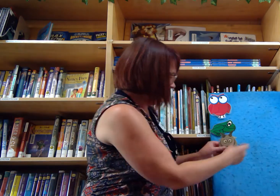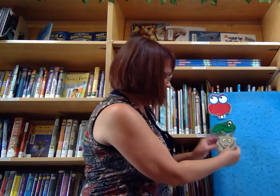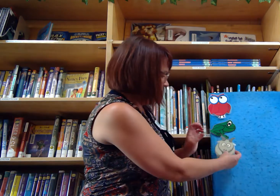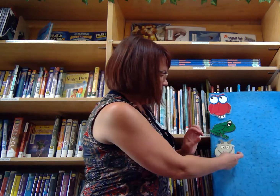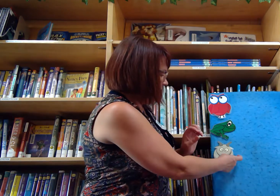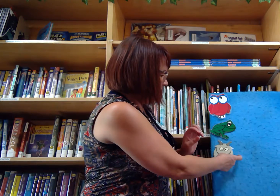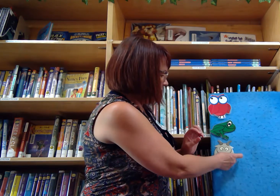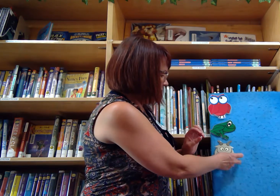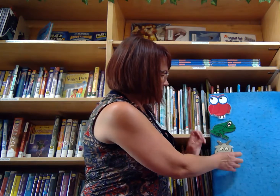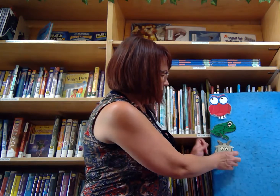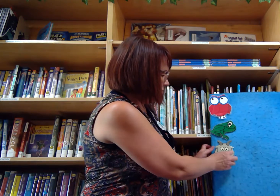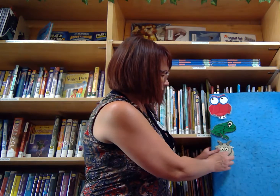A goat.